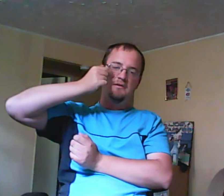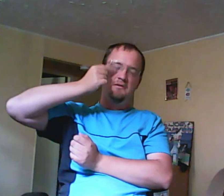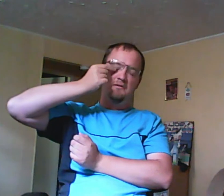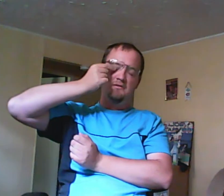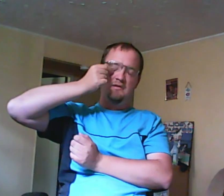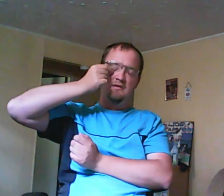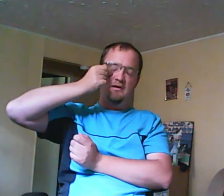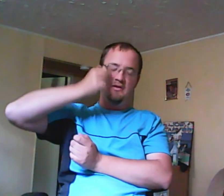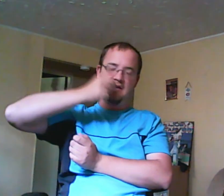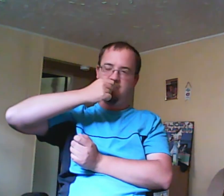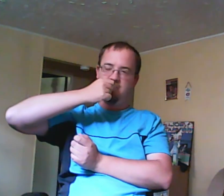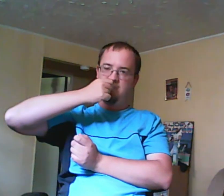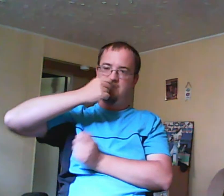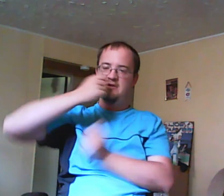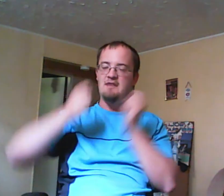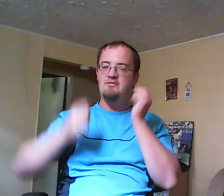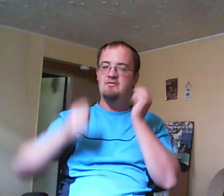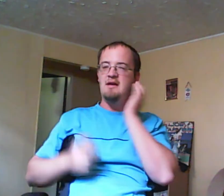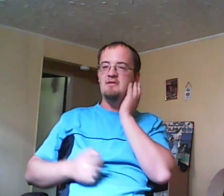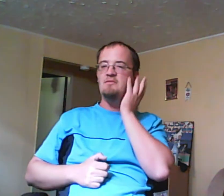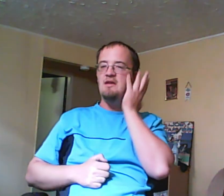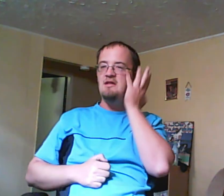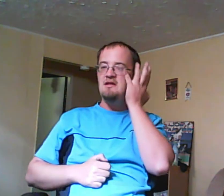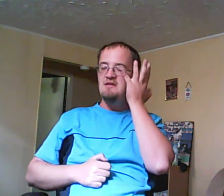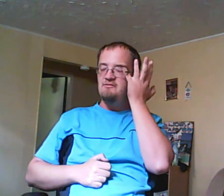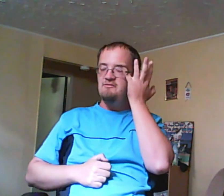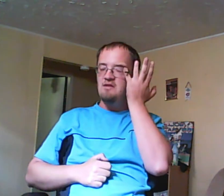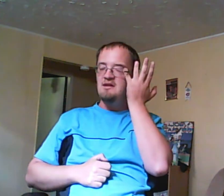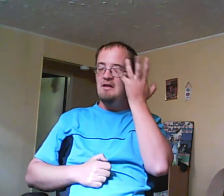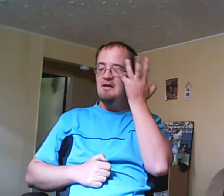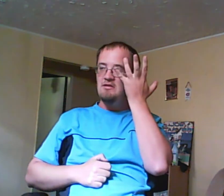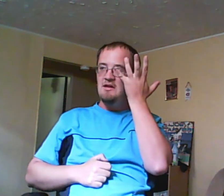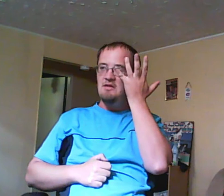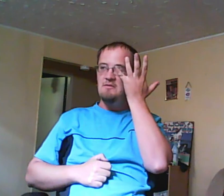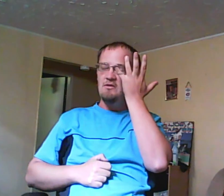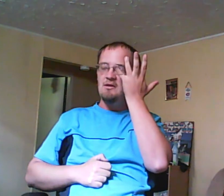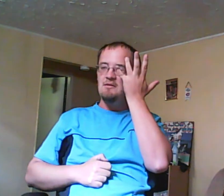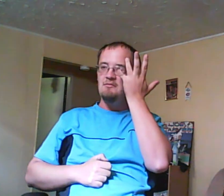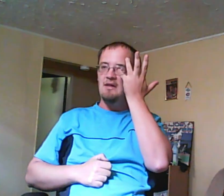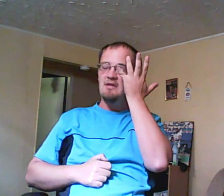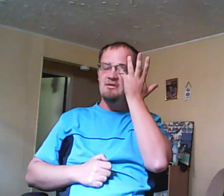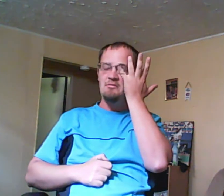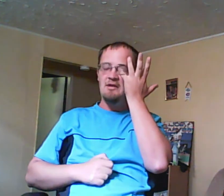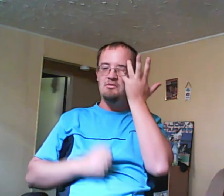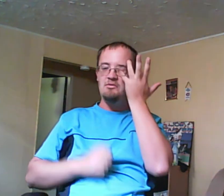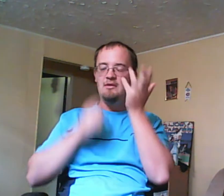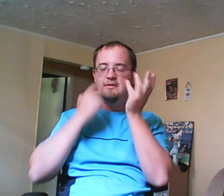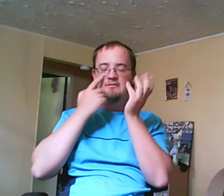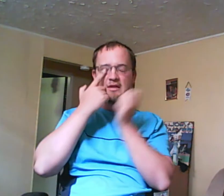and all that and breaking off with Miles and then in season 14 Miles is with Zoe Miles has some problems I mean Miles is with